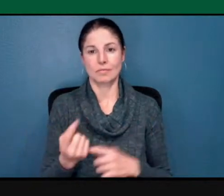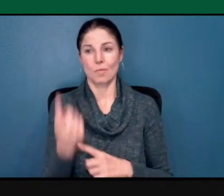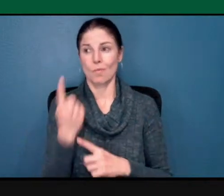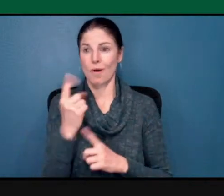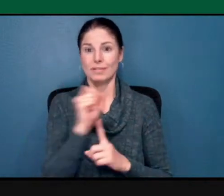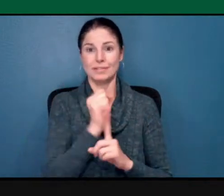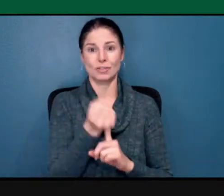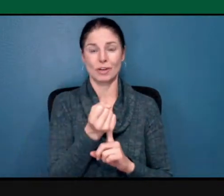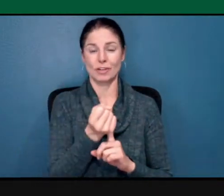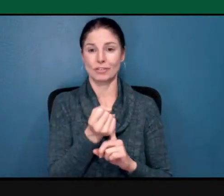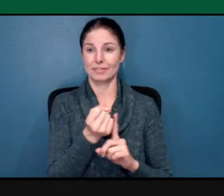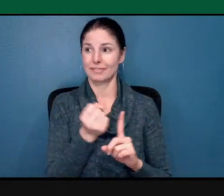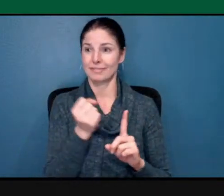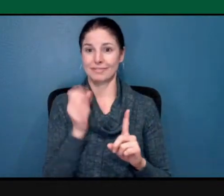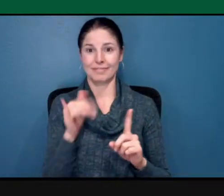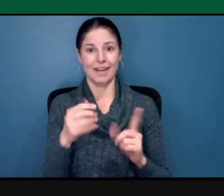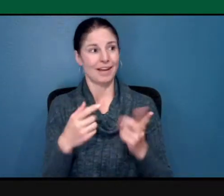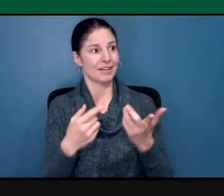been many others.